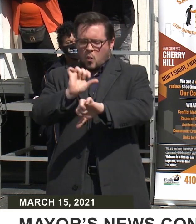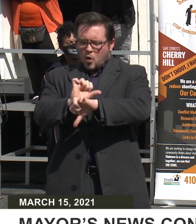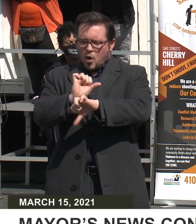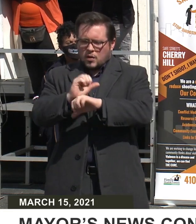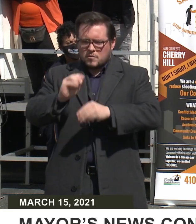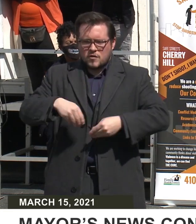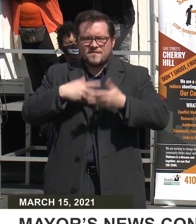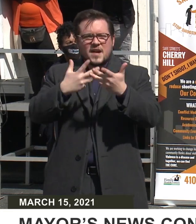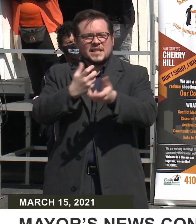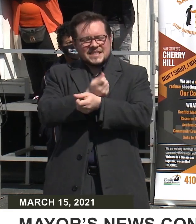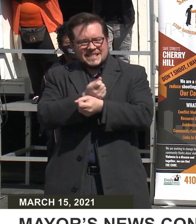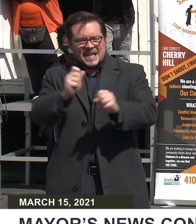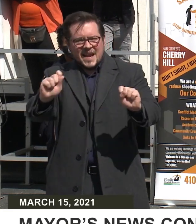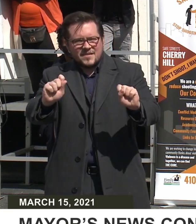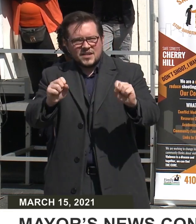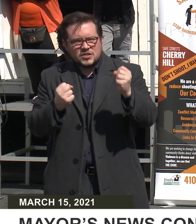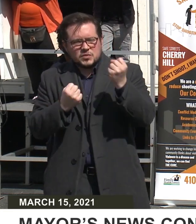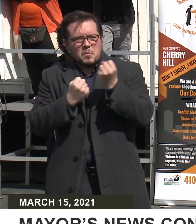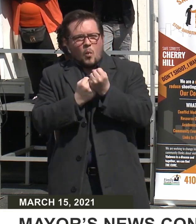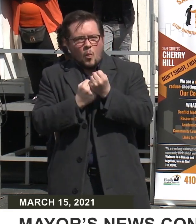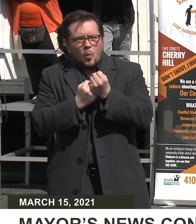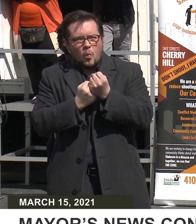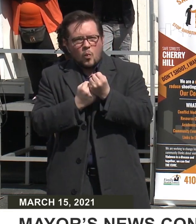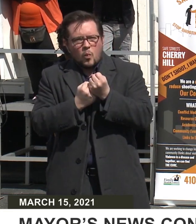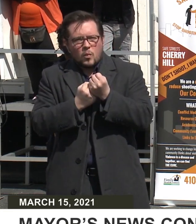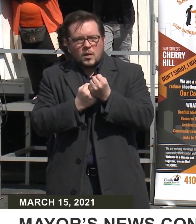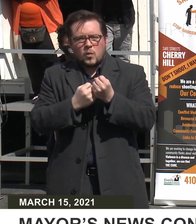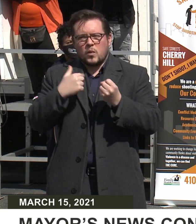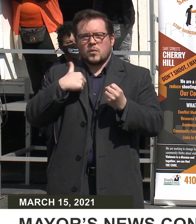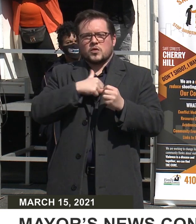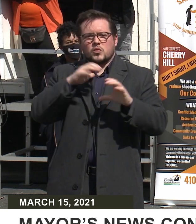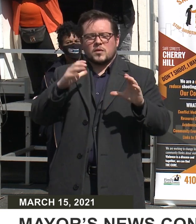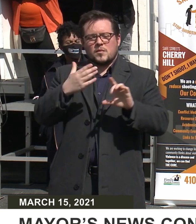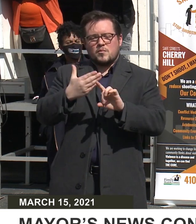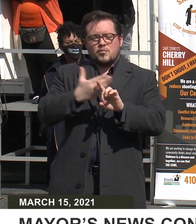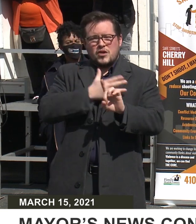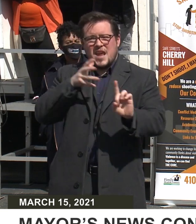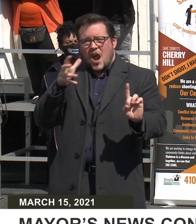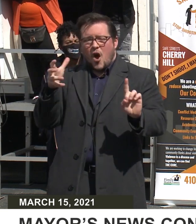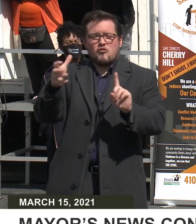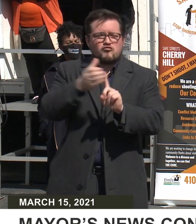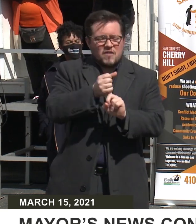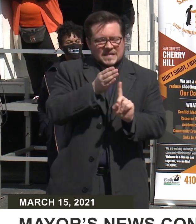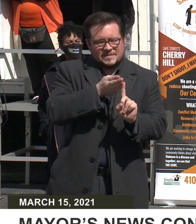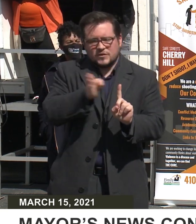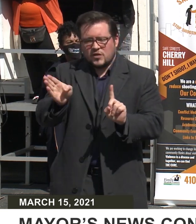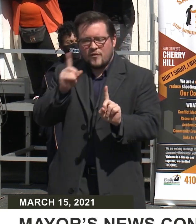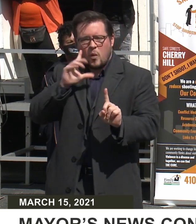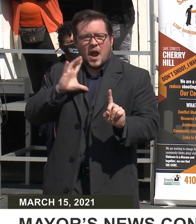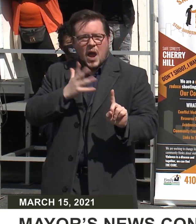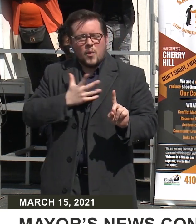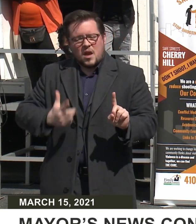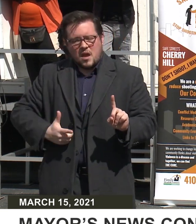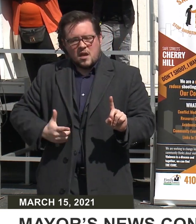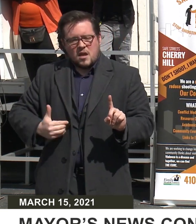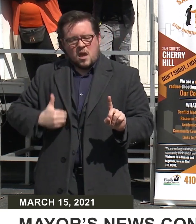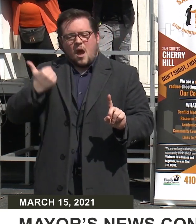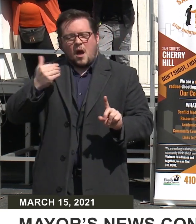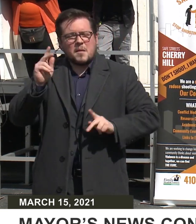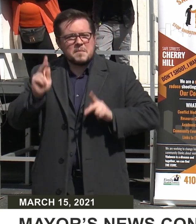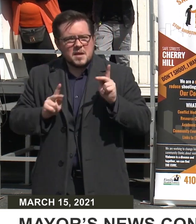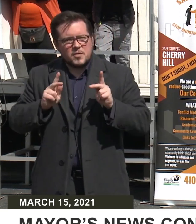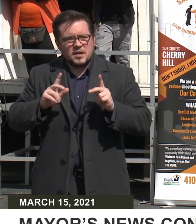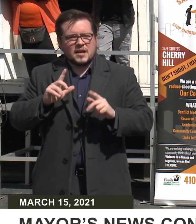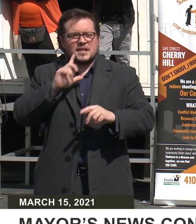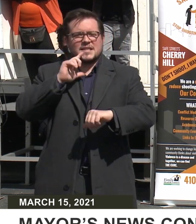support to survivors of crime, implementing pre-arrest diversion programming for our young people, and standing up a